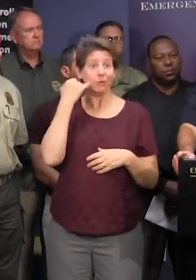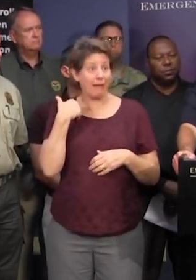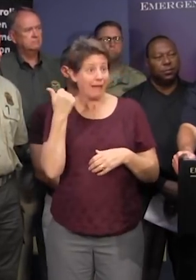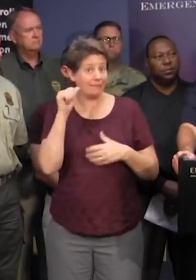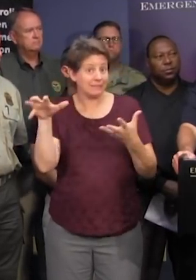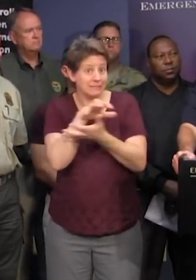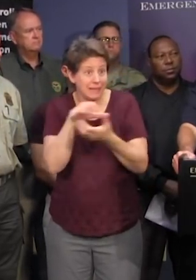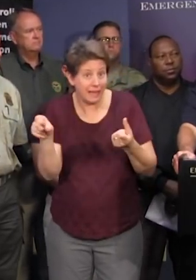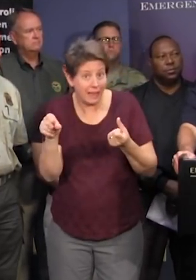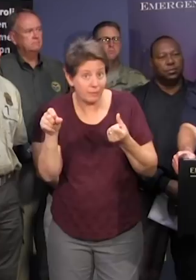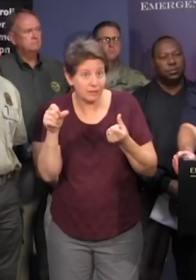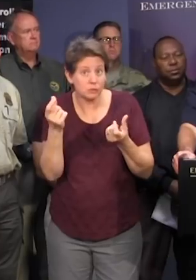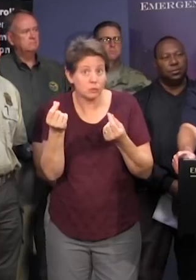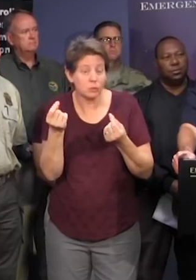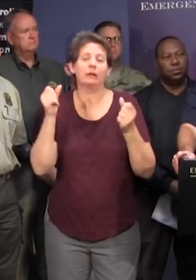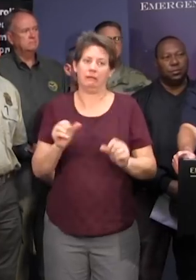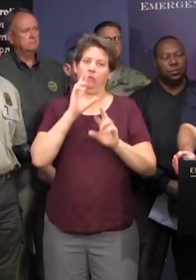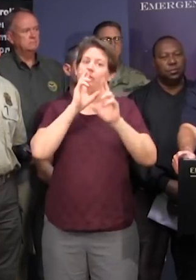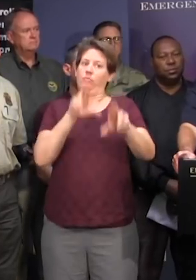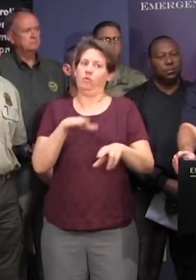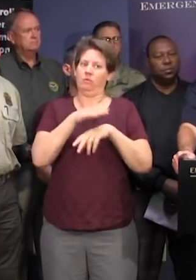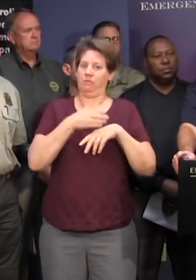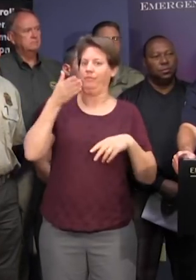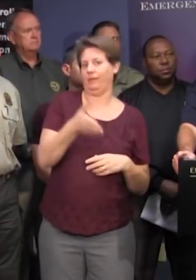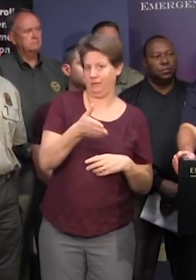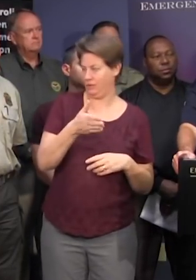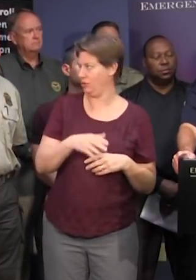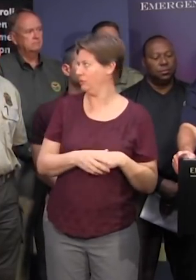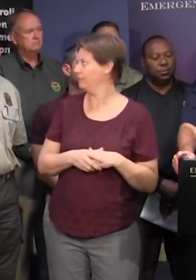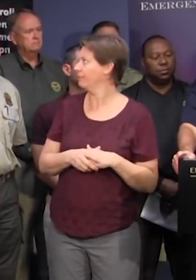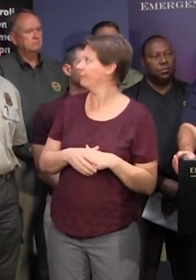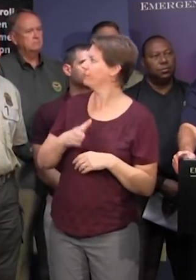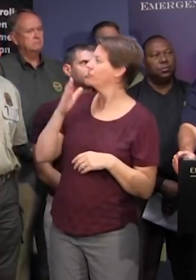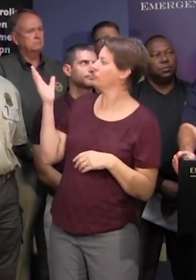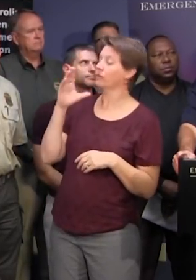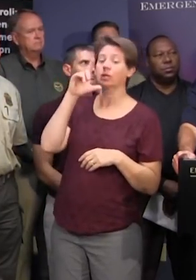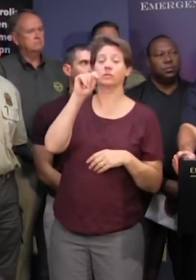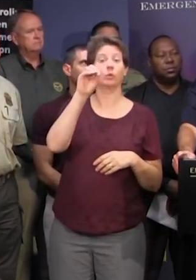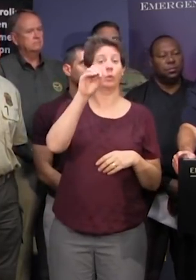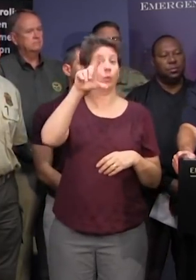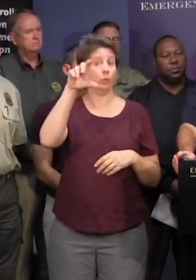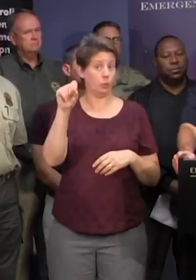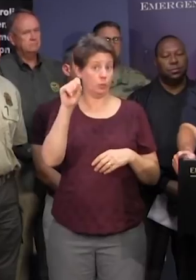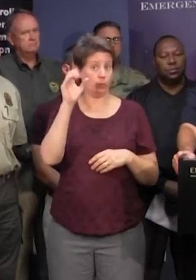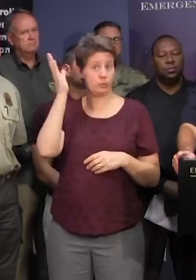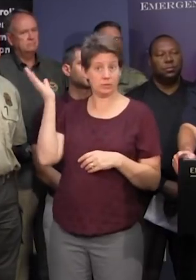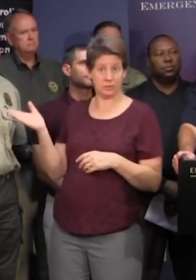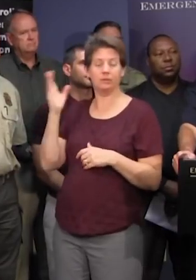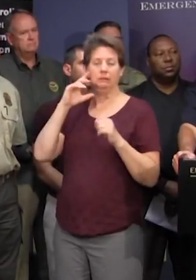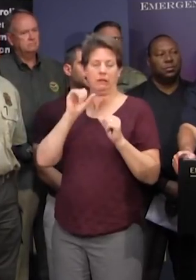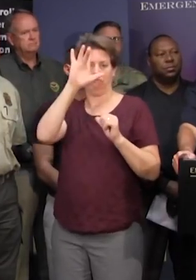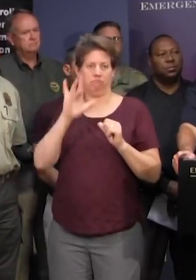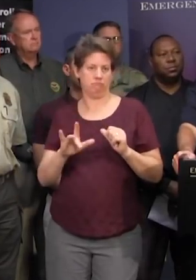get any damage you can report that through that application and all you got to go is to go to the tools section of the main menu and then allow